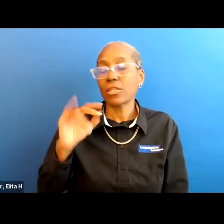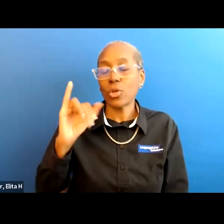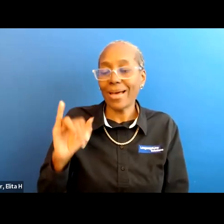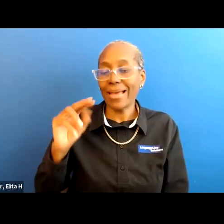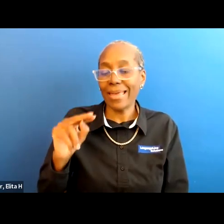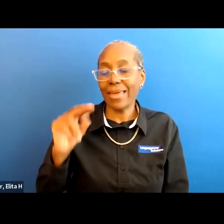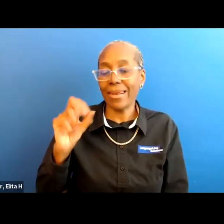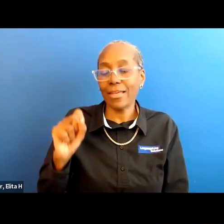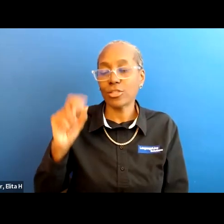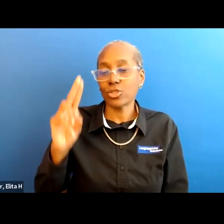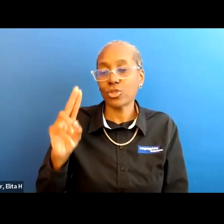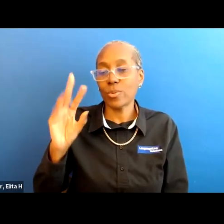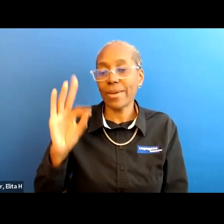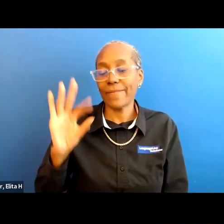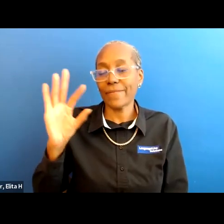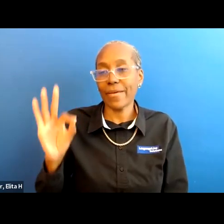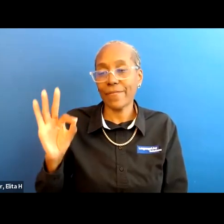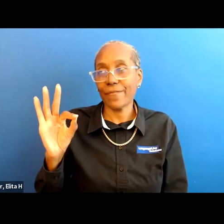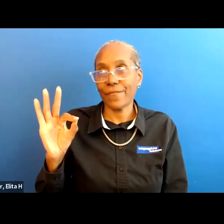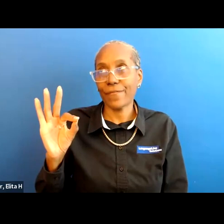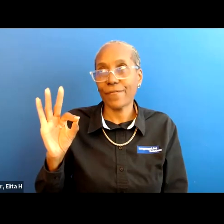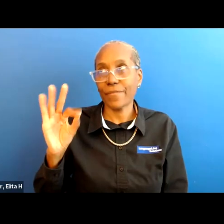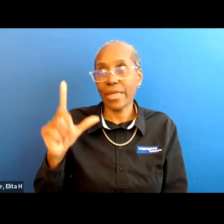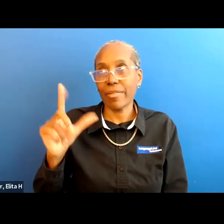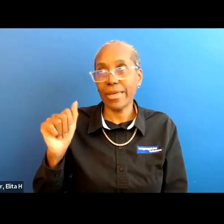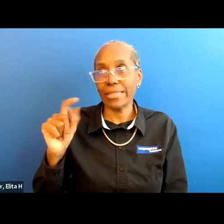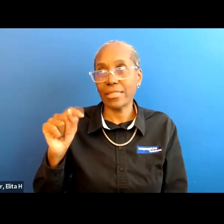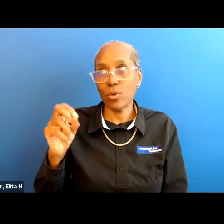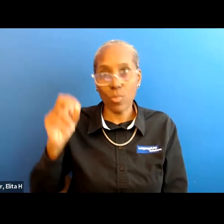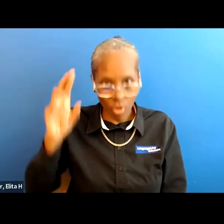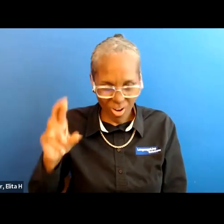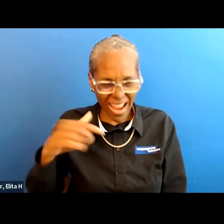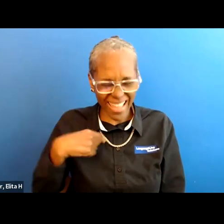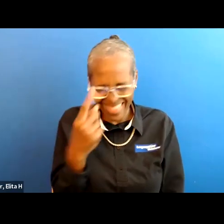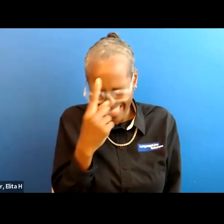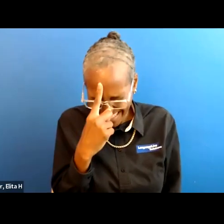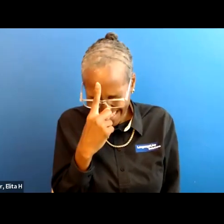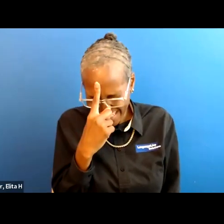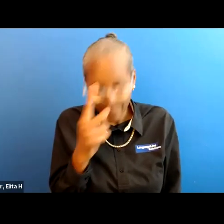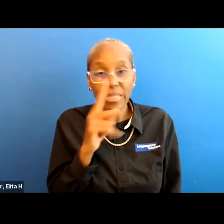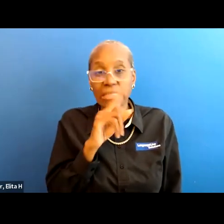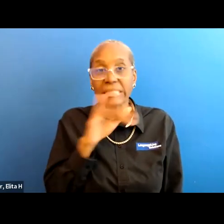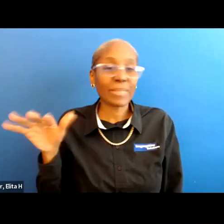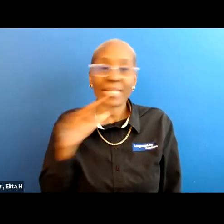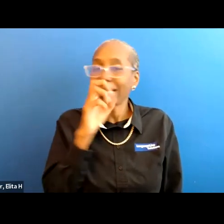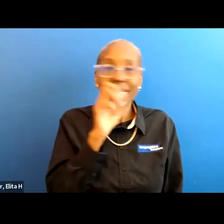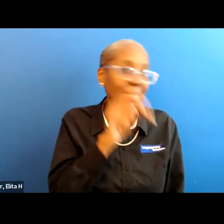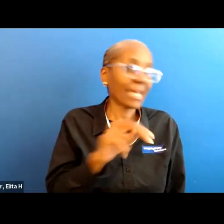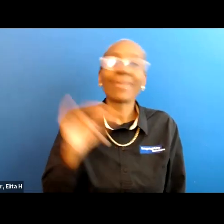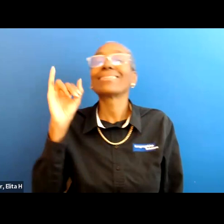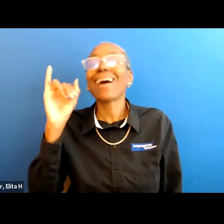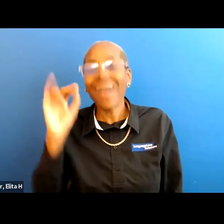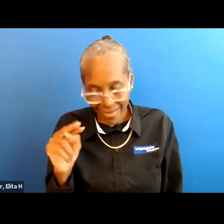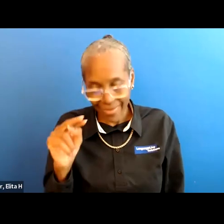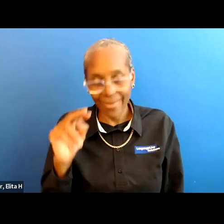-s-u-f-f-l-a-t-o-r i think it's not e-n it's i-n